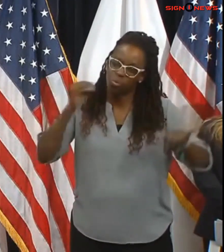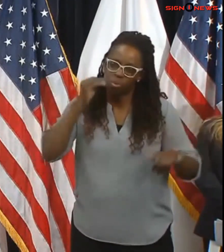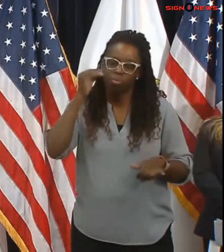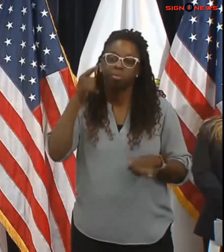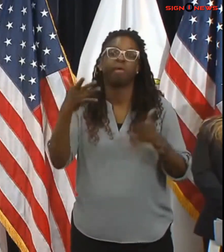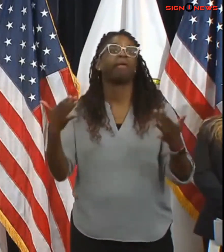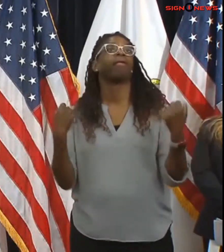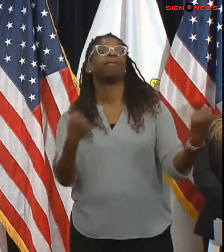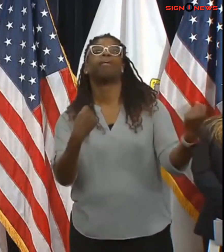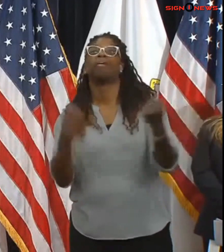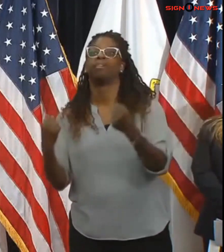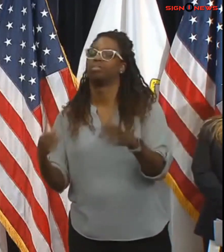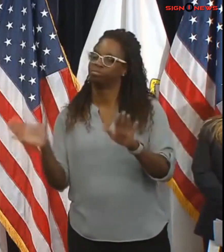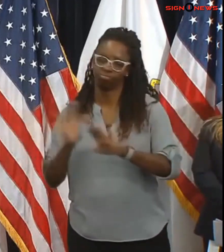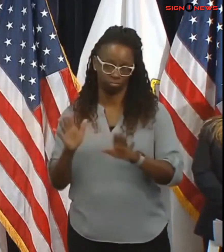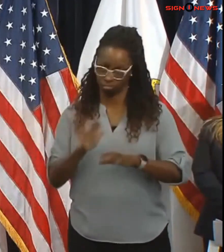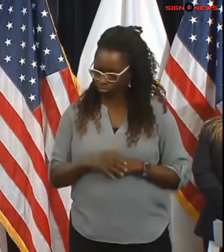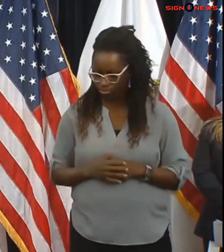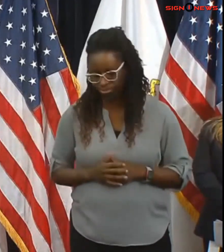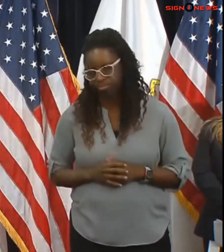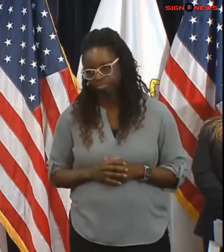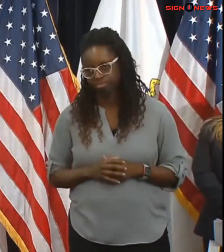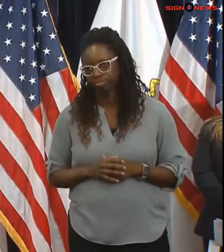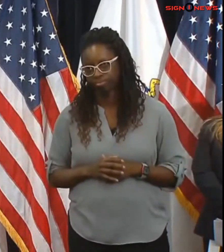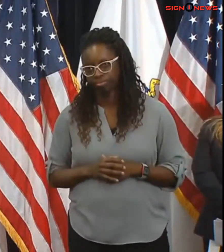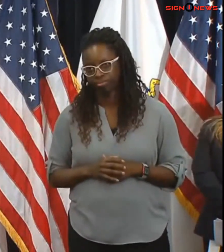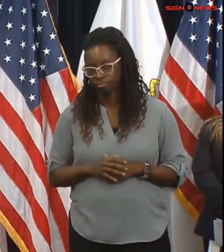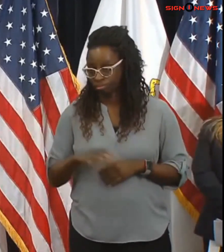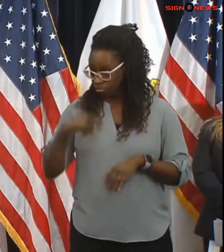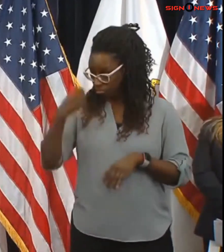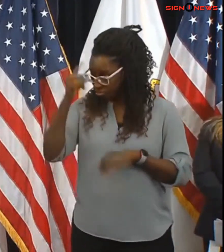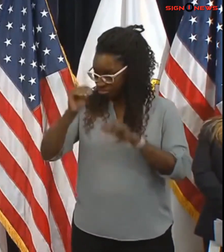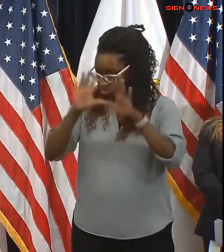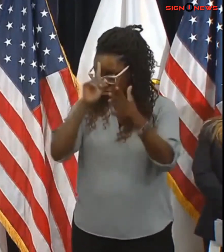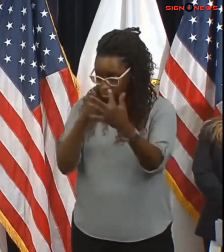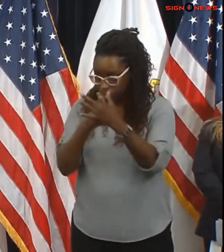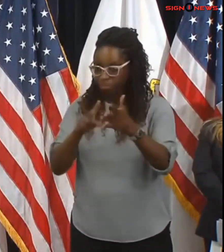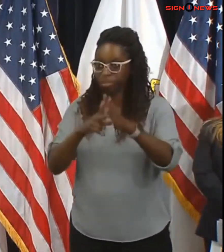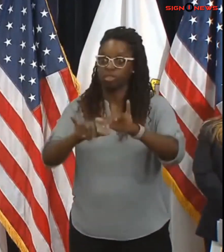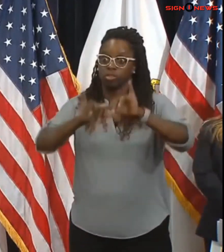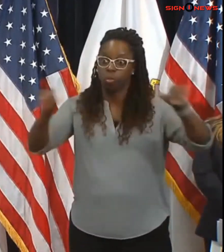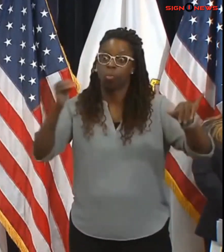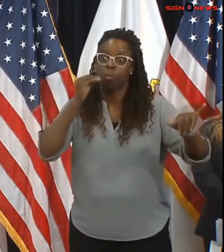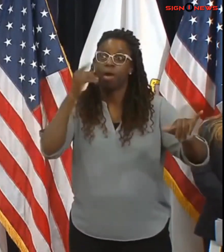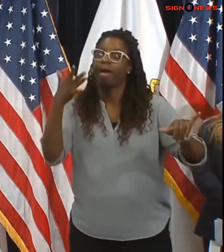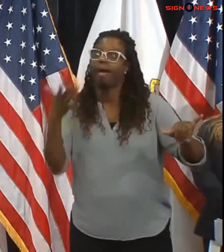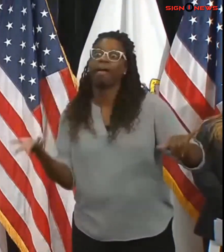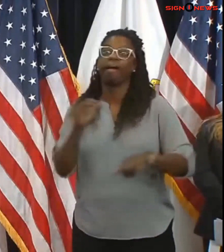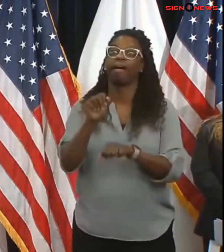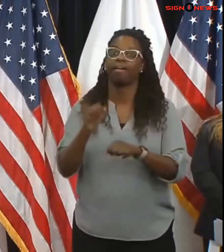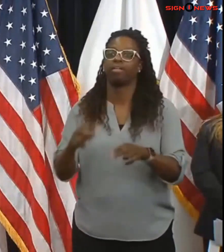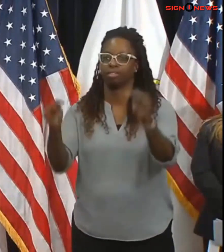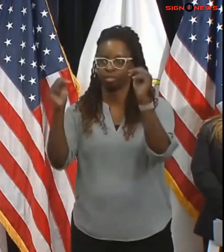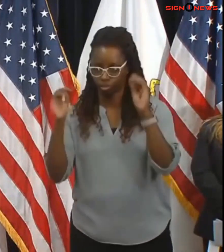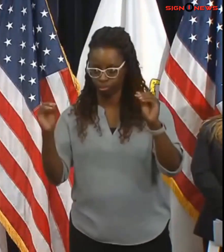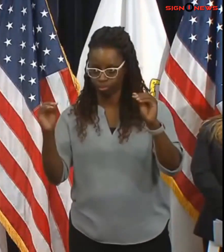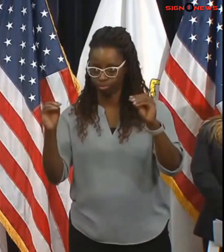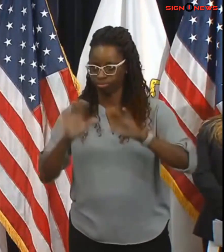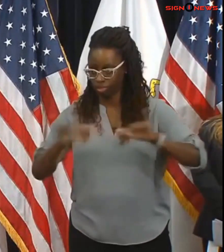Have I made myself clear on staying off the roads tomorrow? And I would urge all of the folks in the media to deliver that